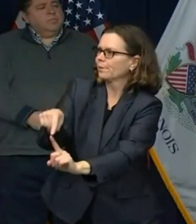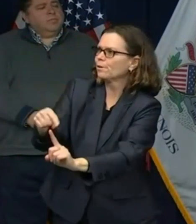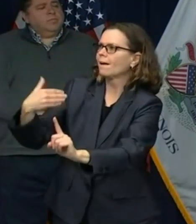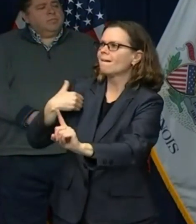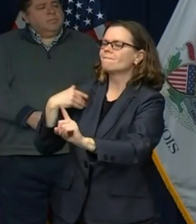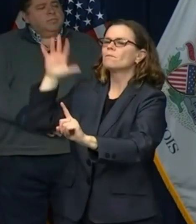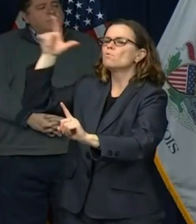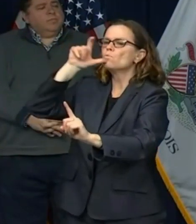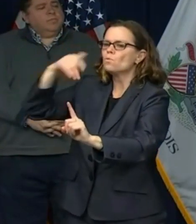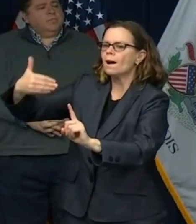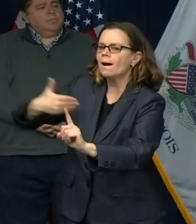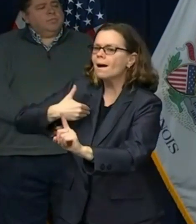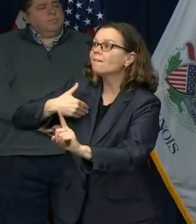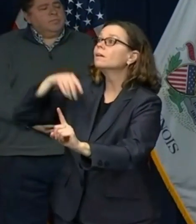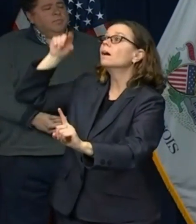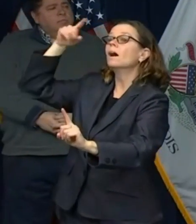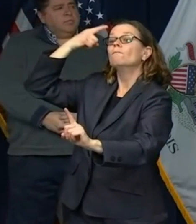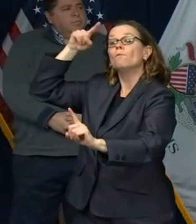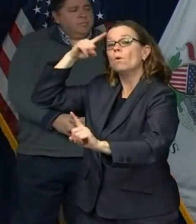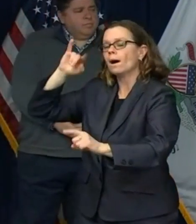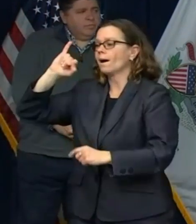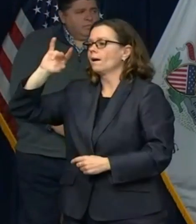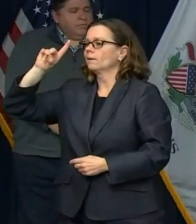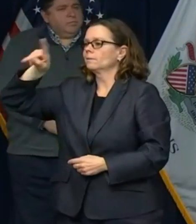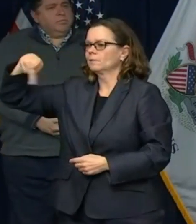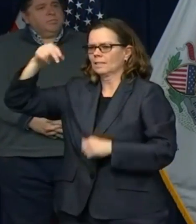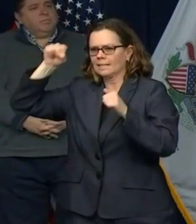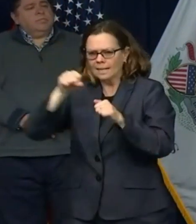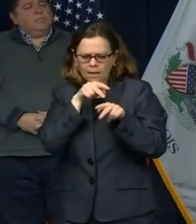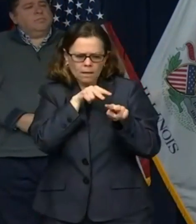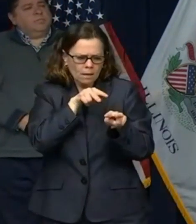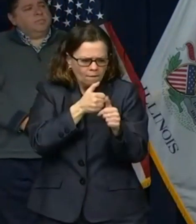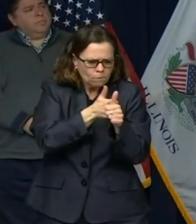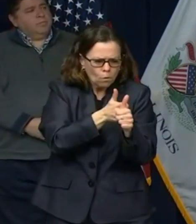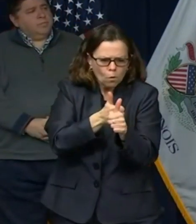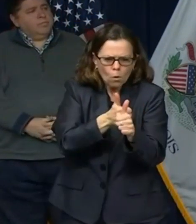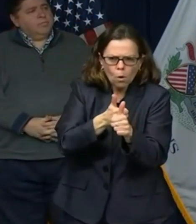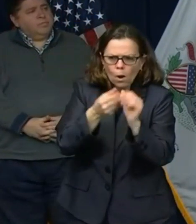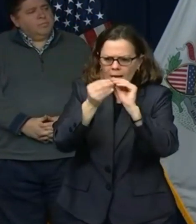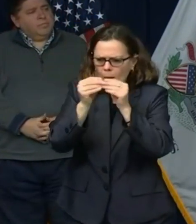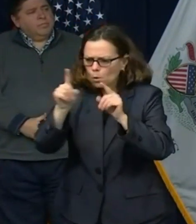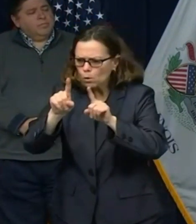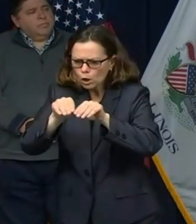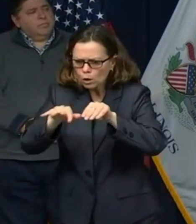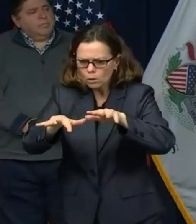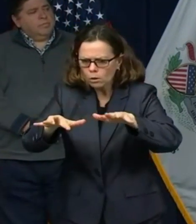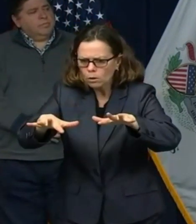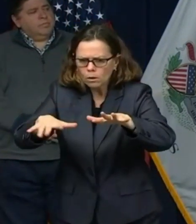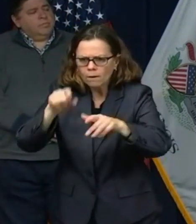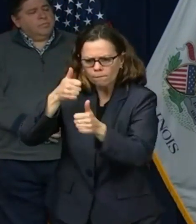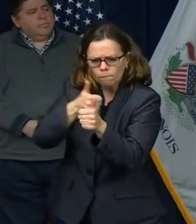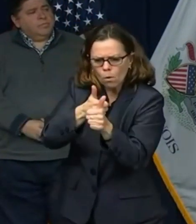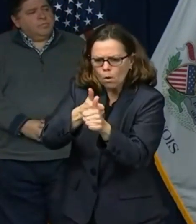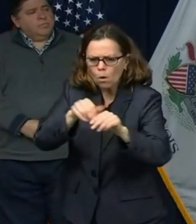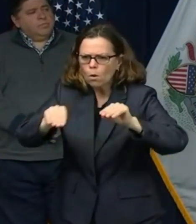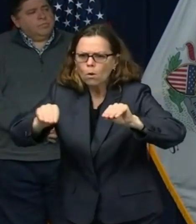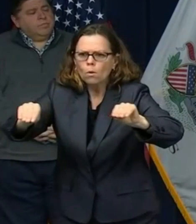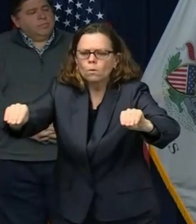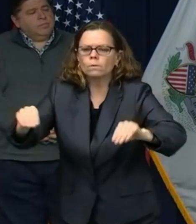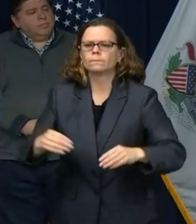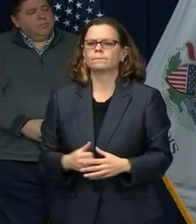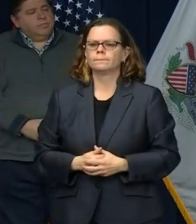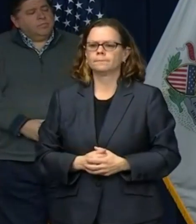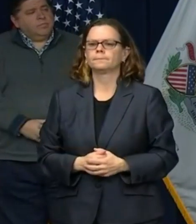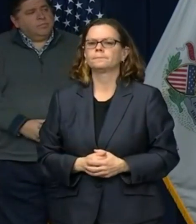can imagine the normal process is that after, you know, an outbreak is over, then you're updating all the information on the website.